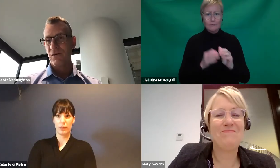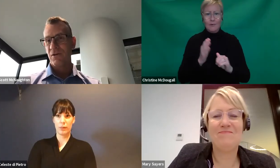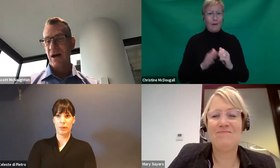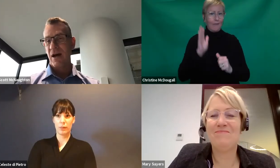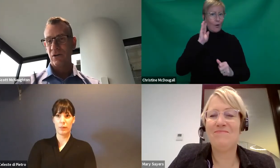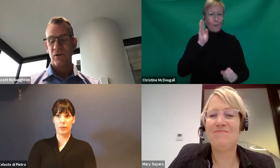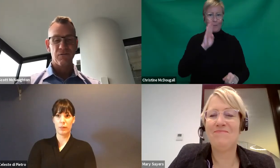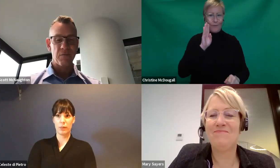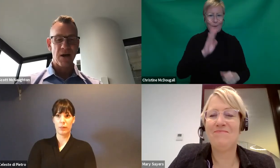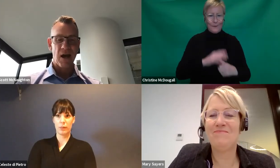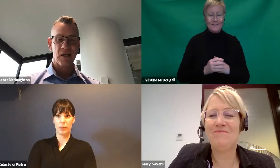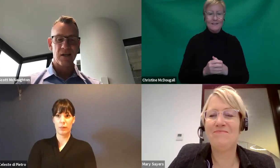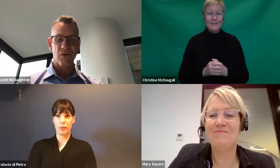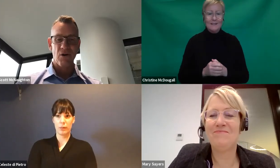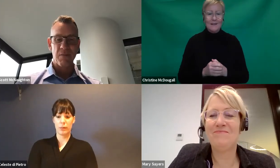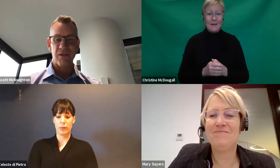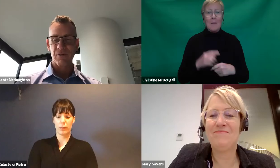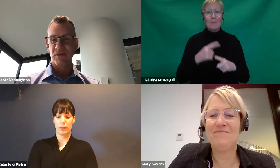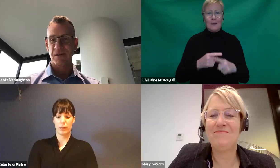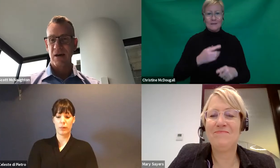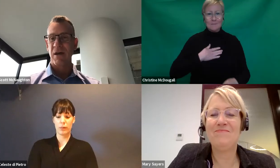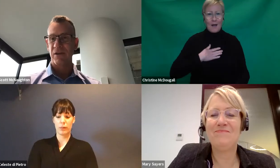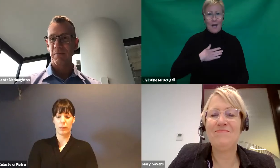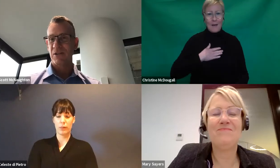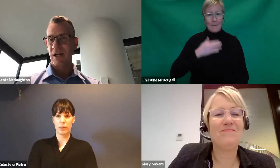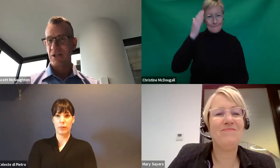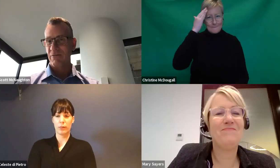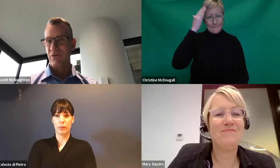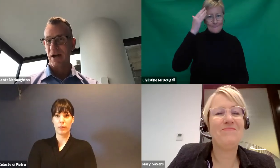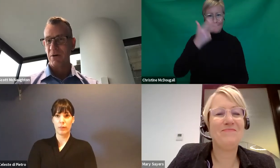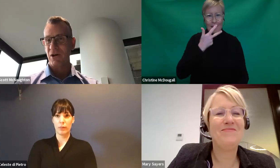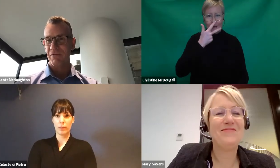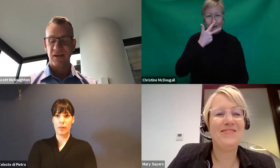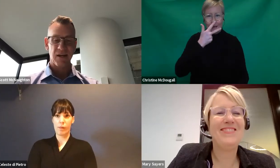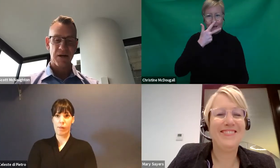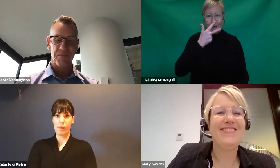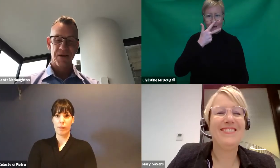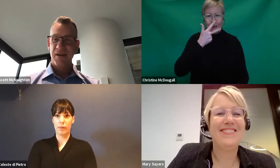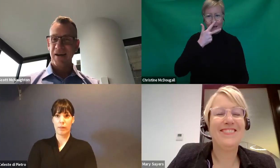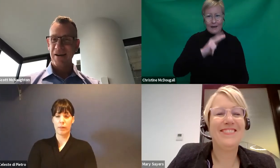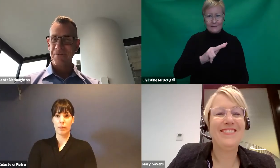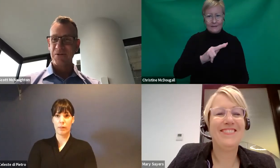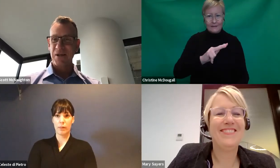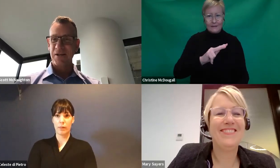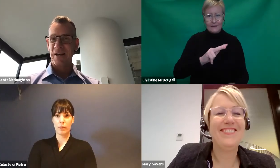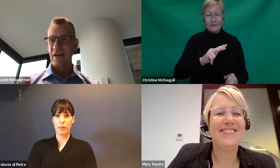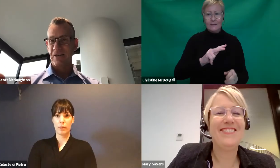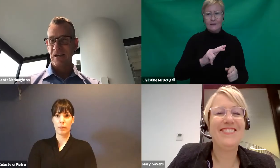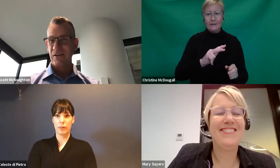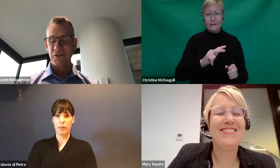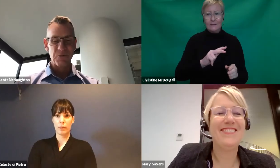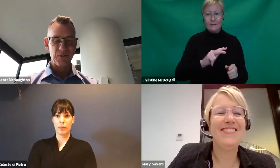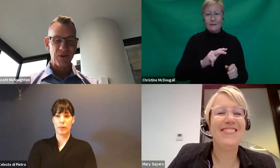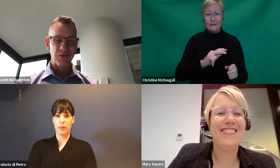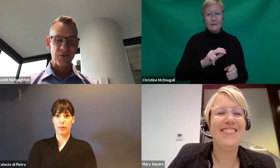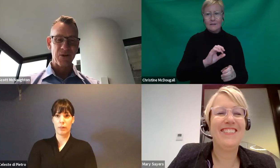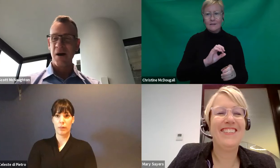I've heard and learned from my 18 year old mother is nothing beats catching up for a cup of coffee. And none of this